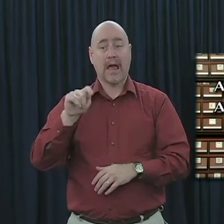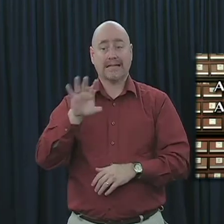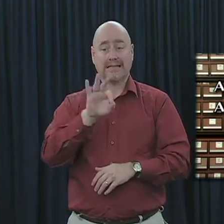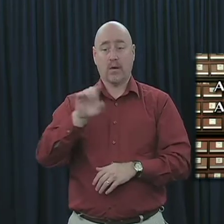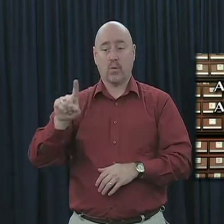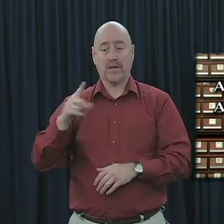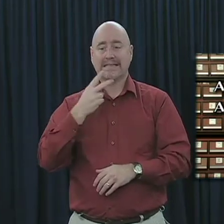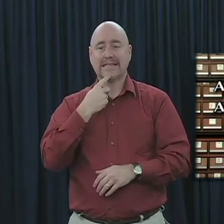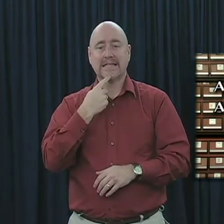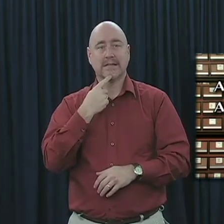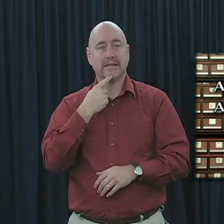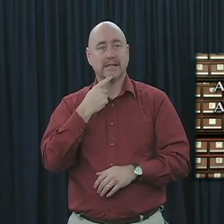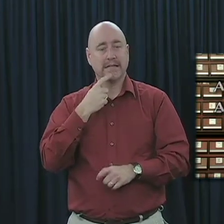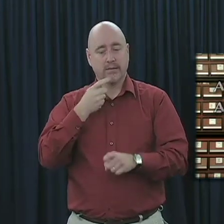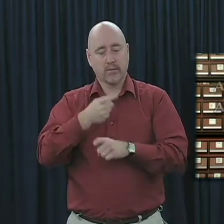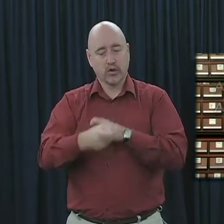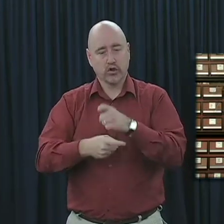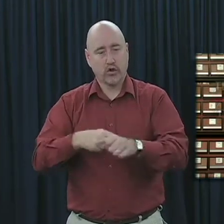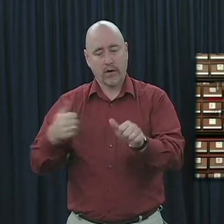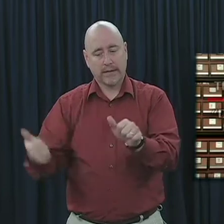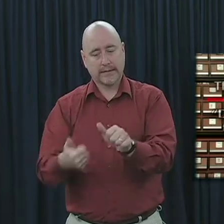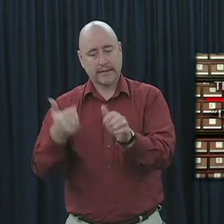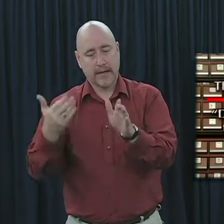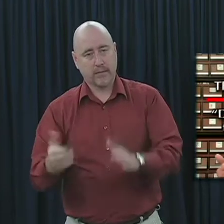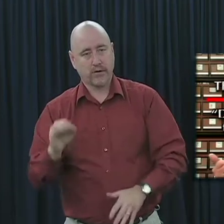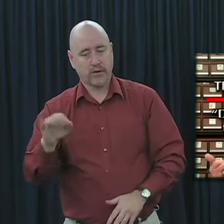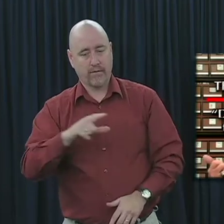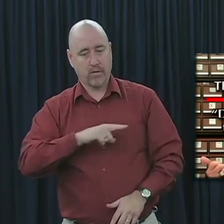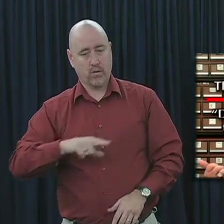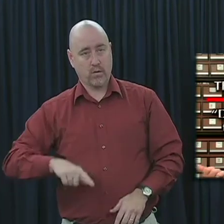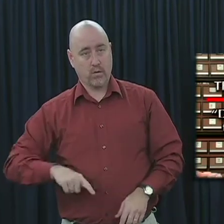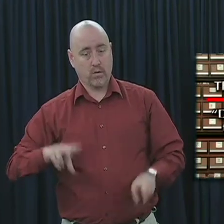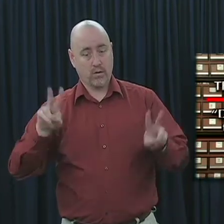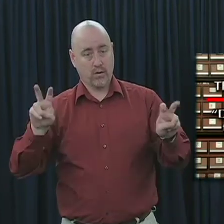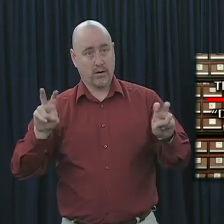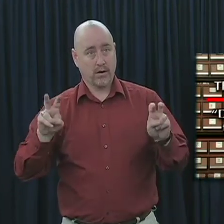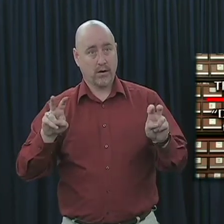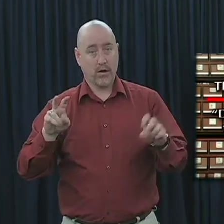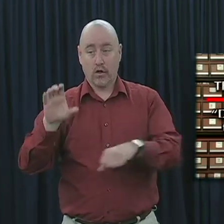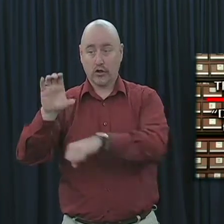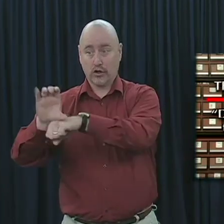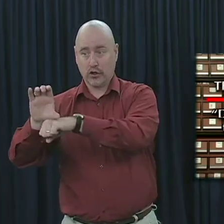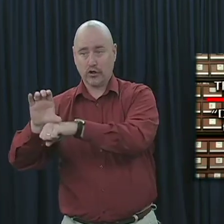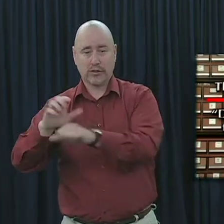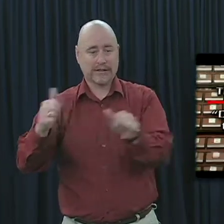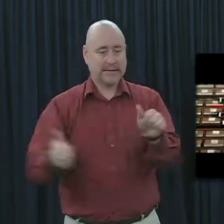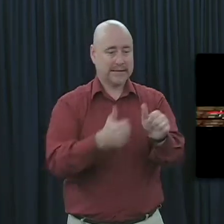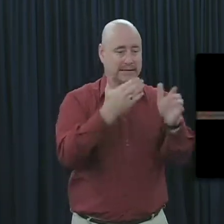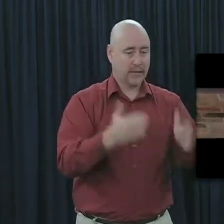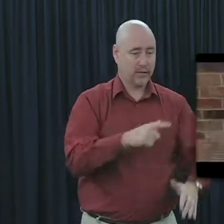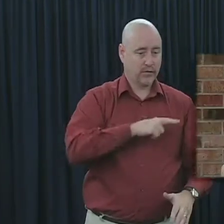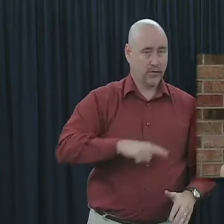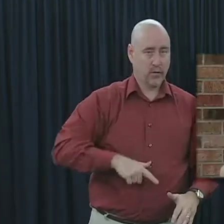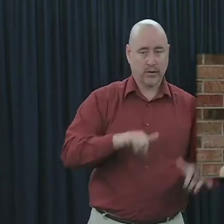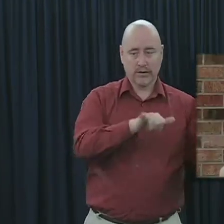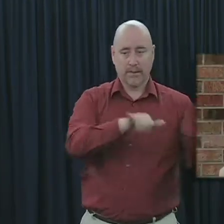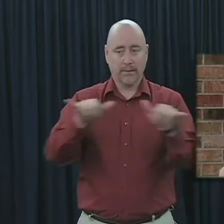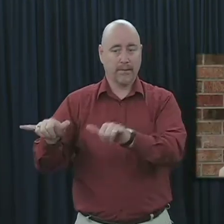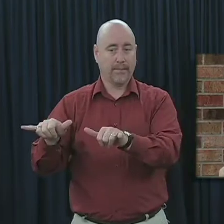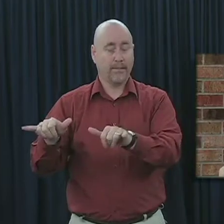disciples of the Lord. Therefore, the church, the disciples of the Lord, same thing. Indeed, within the New